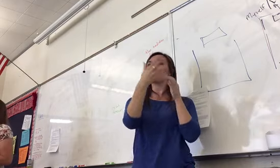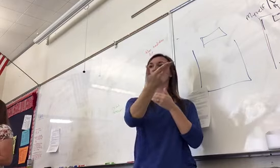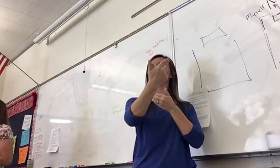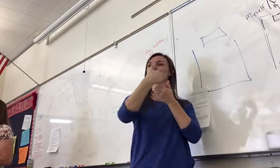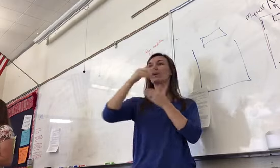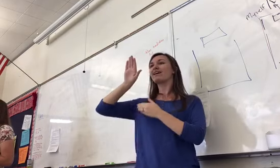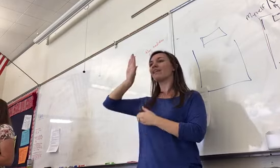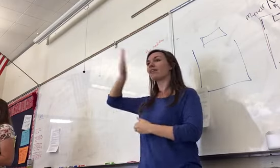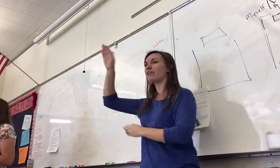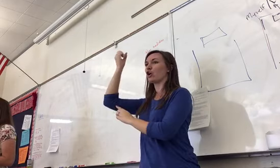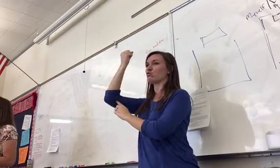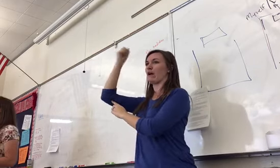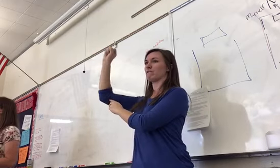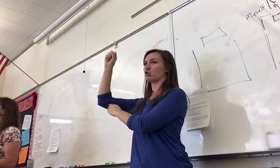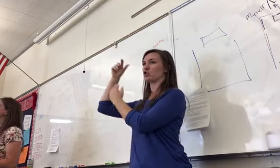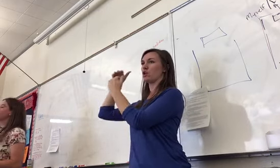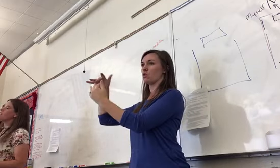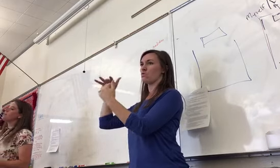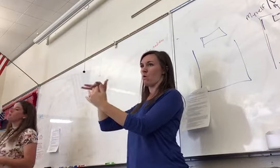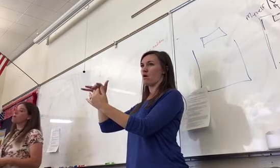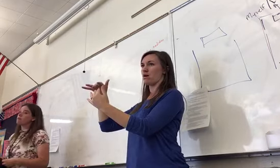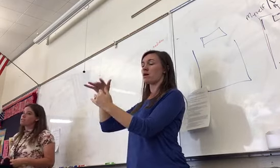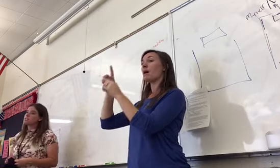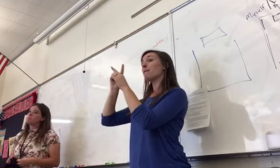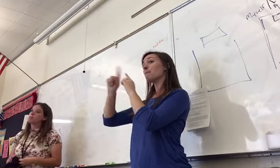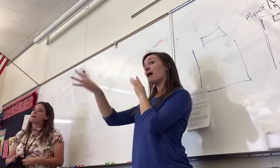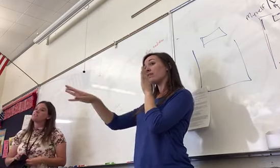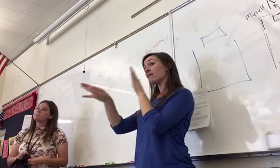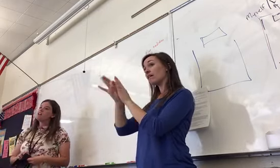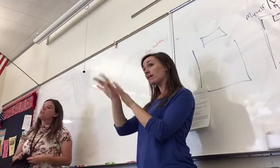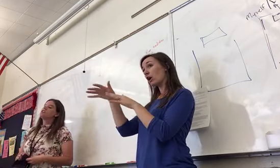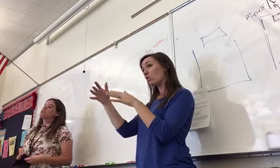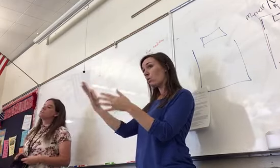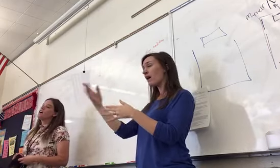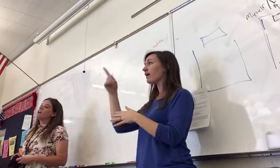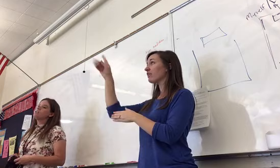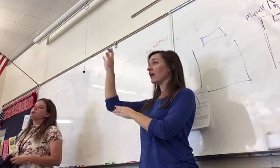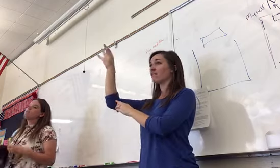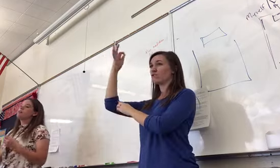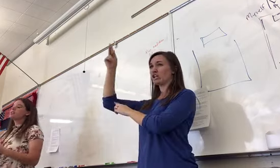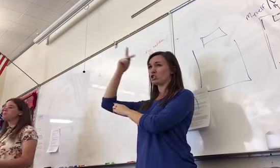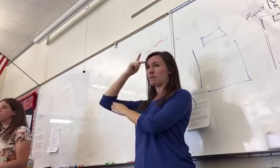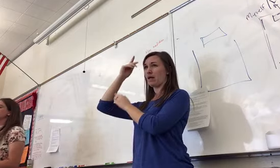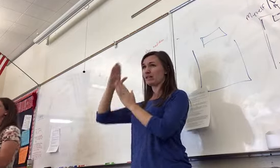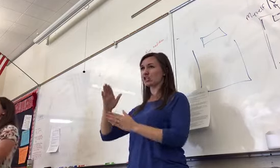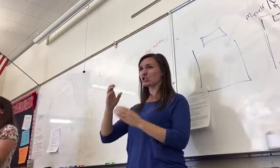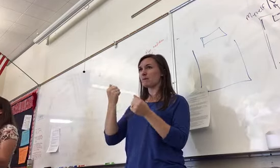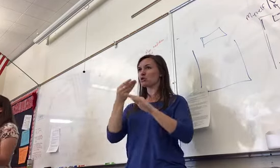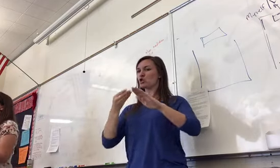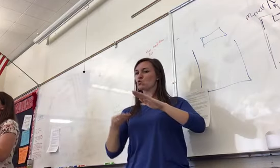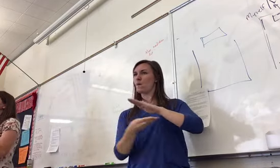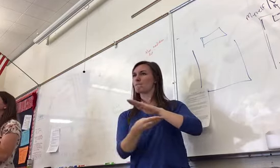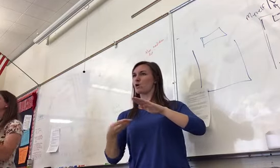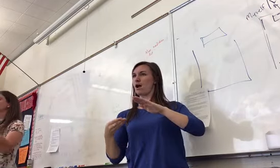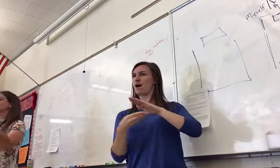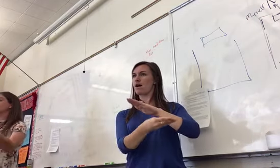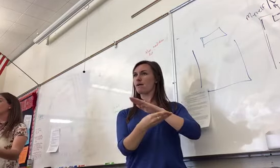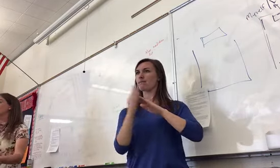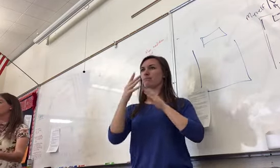discovered that French diplomats have been paying American diplomats to tell American presidents and things like that that we should go to war